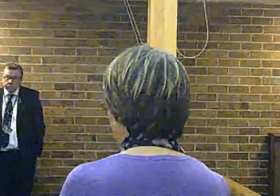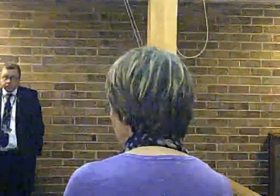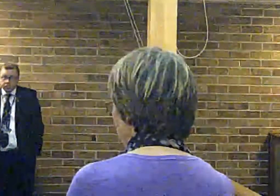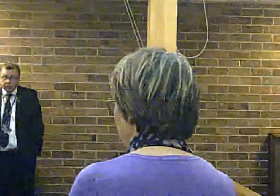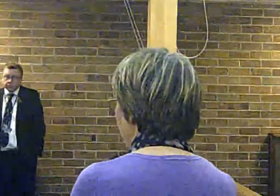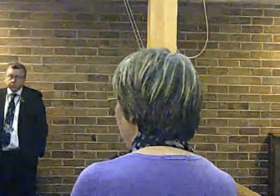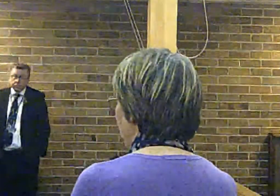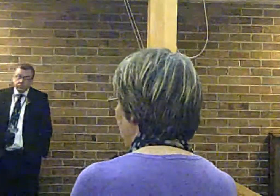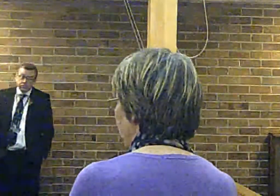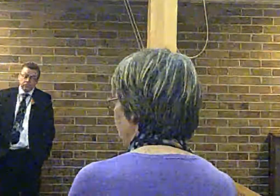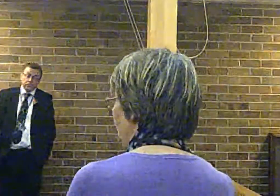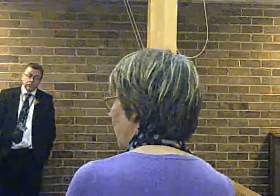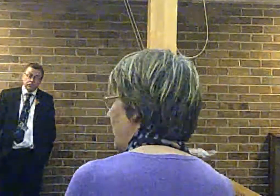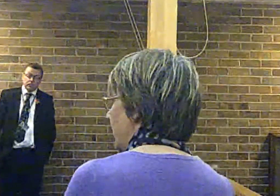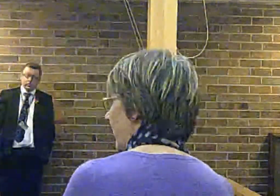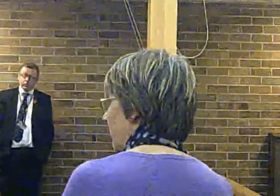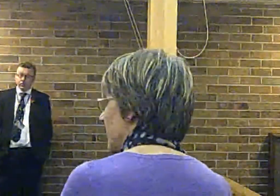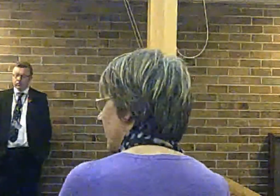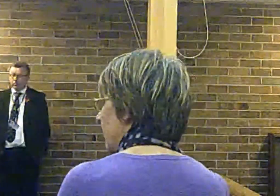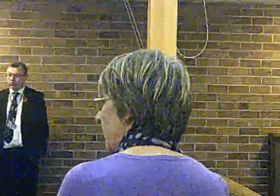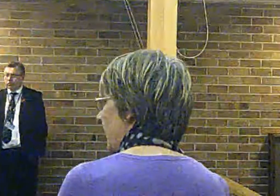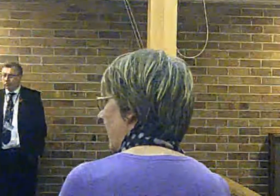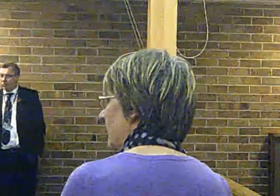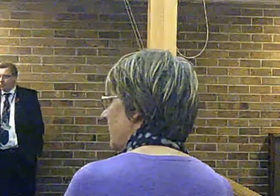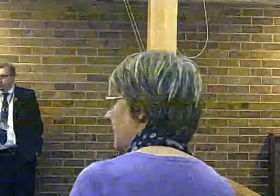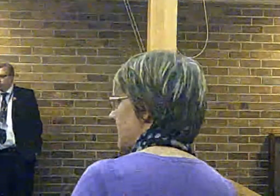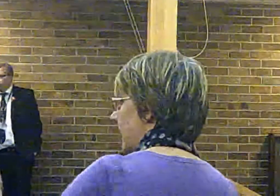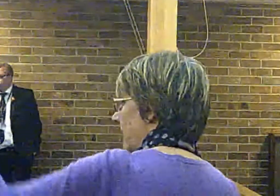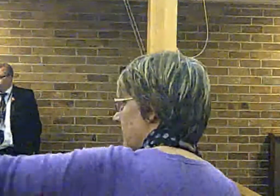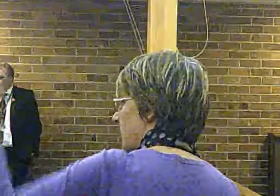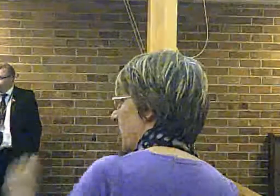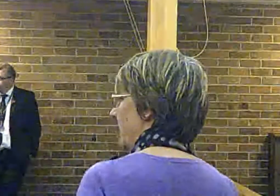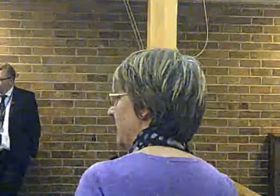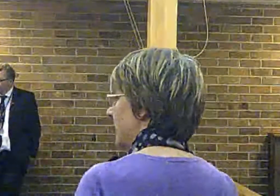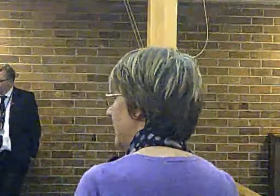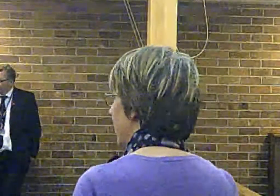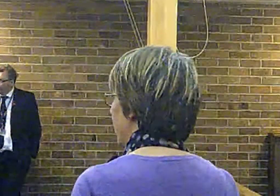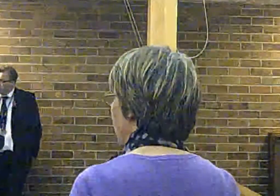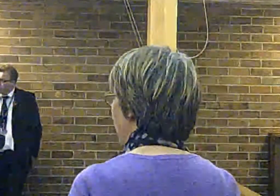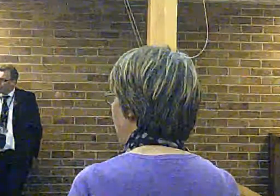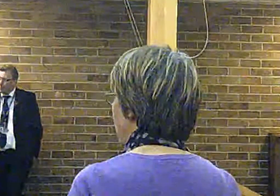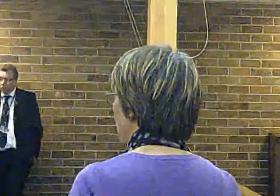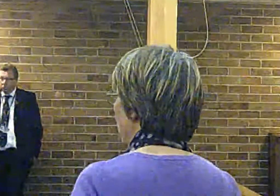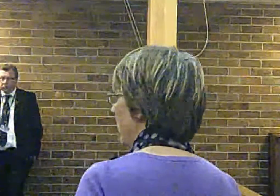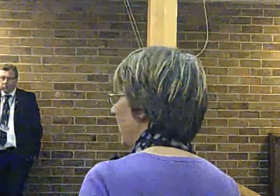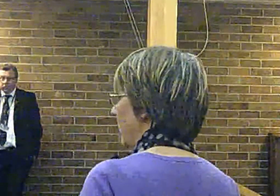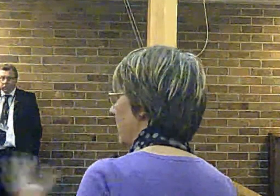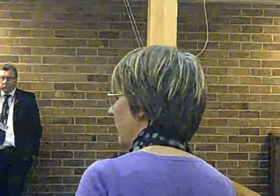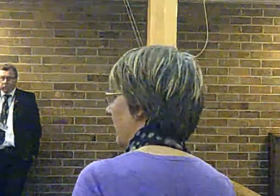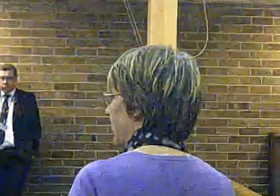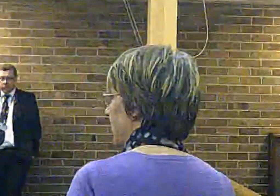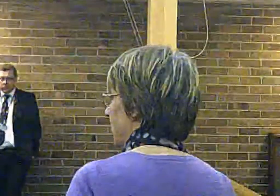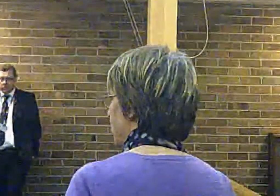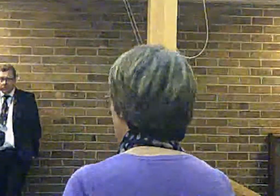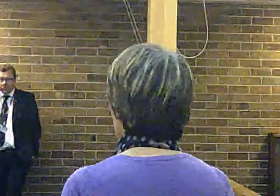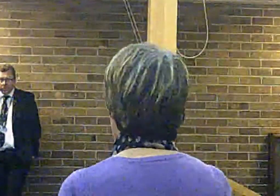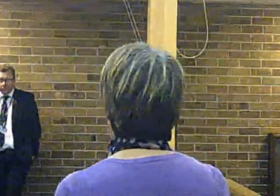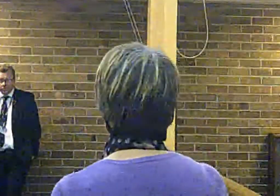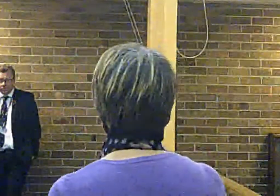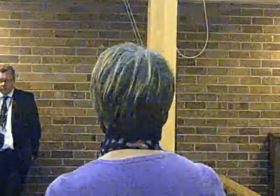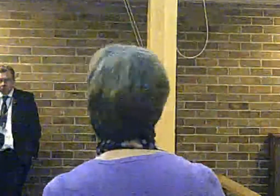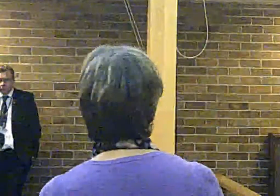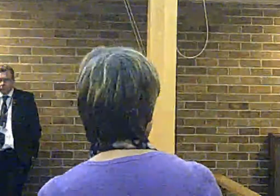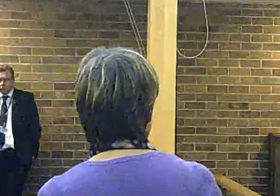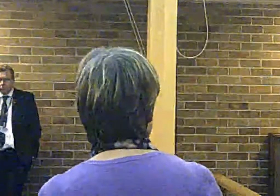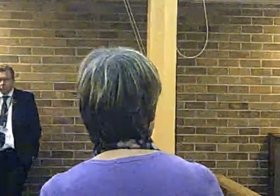Good evening. I'm Wendy Clements, I'm one of your councillors. Councillor Tom Anderson is up at the back. We were holding back because we wanted to give